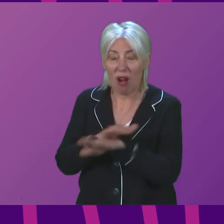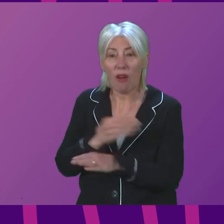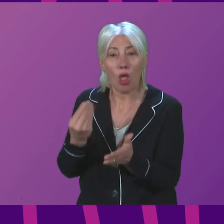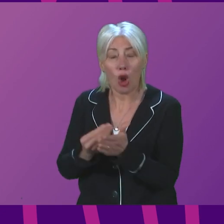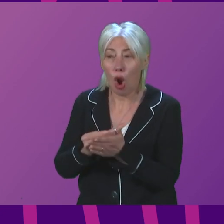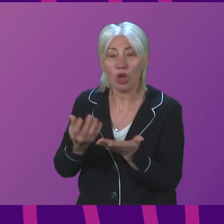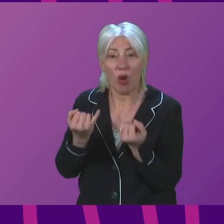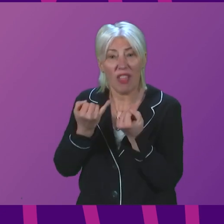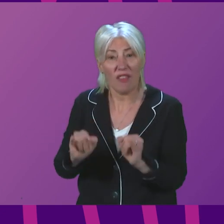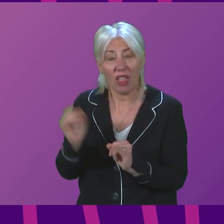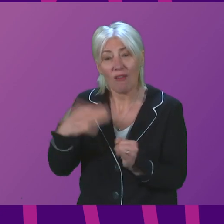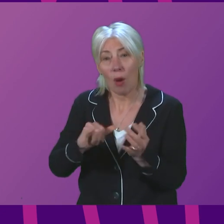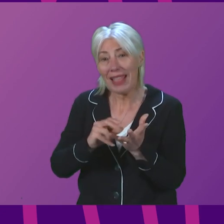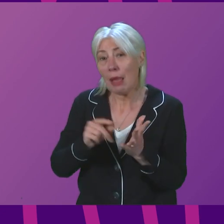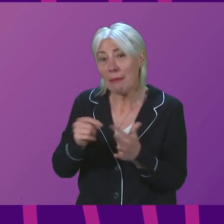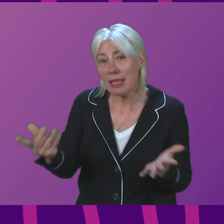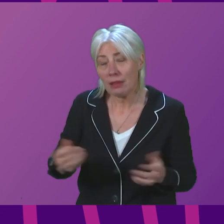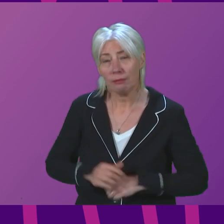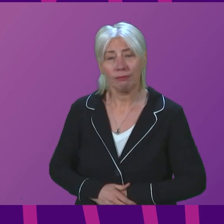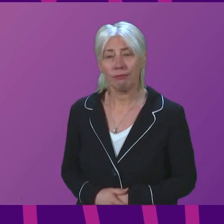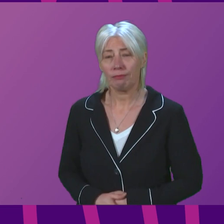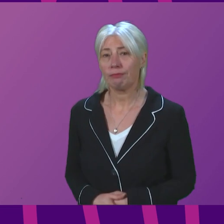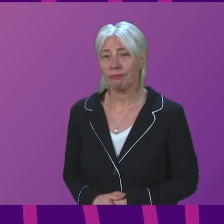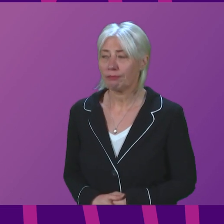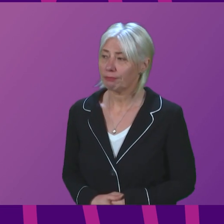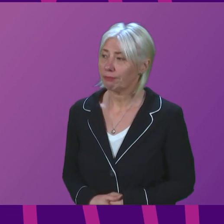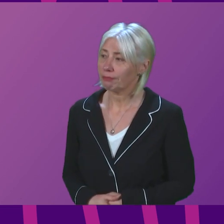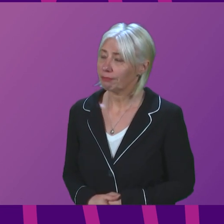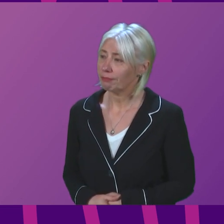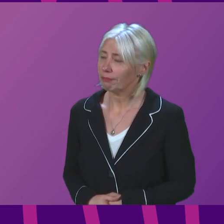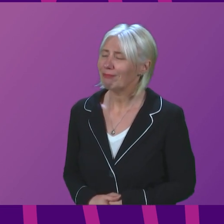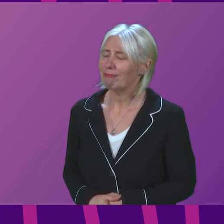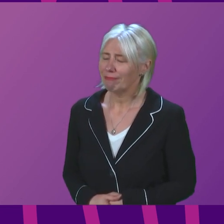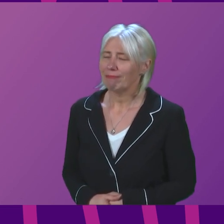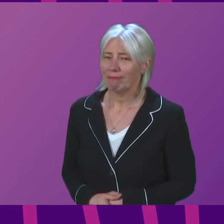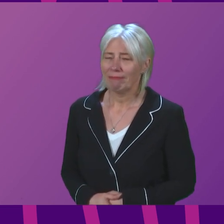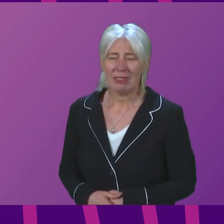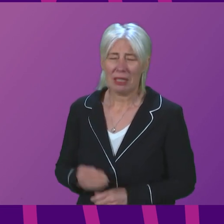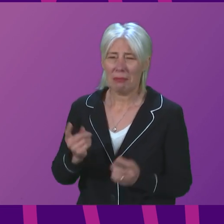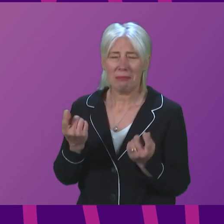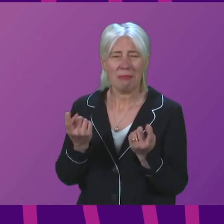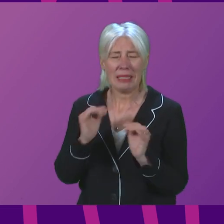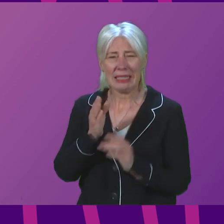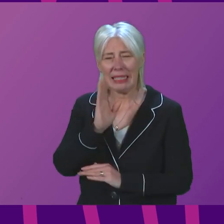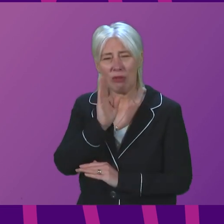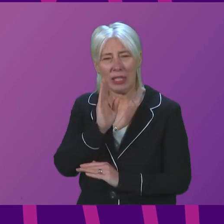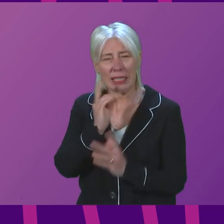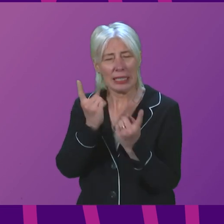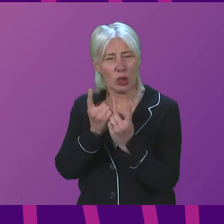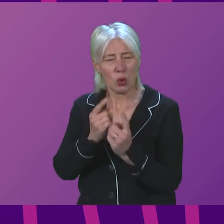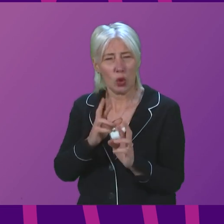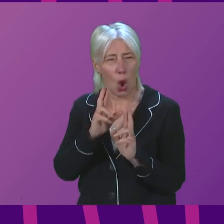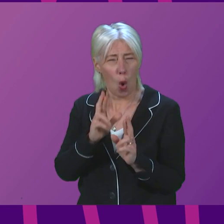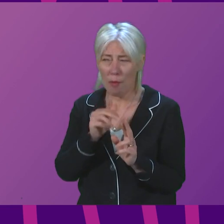S&P failure? First Minister, there are some really, really serious issues in there. And I hope, if not